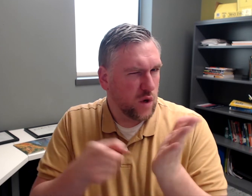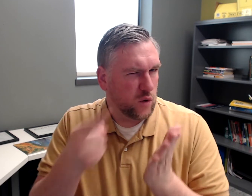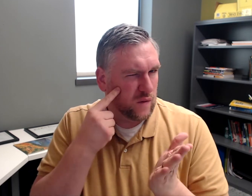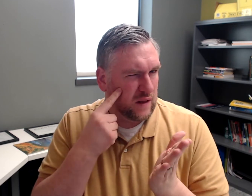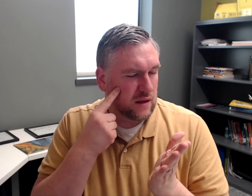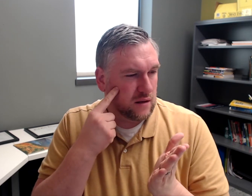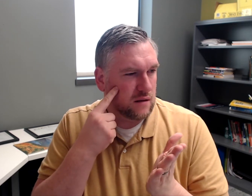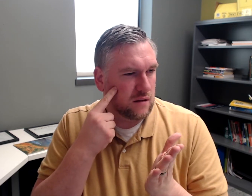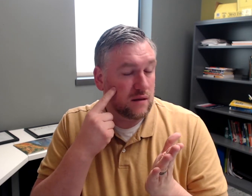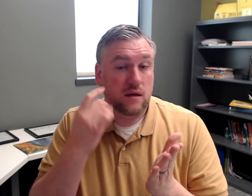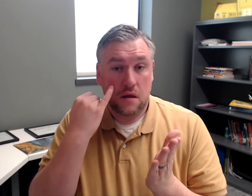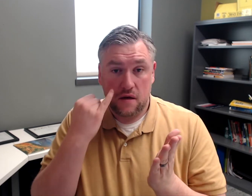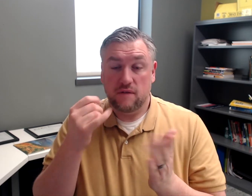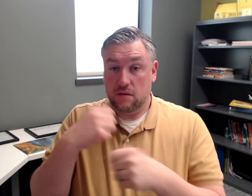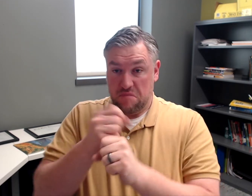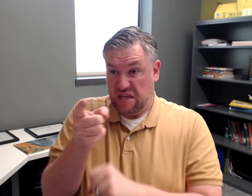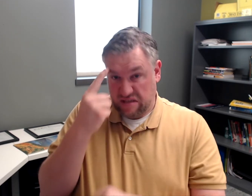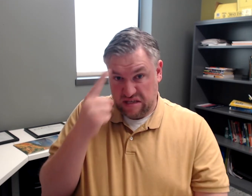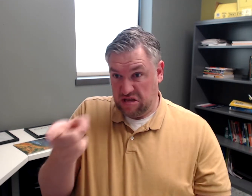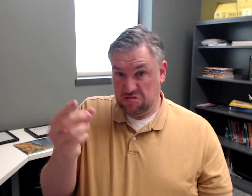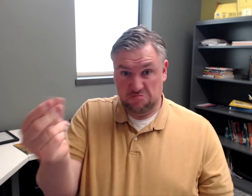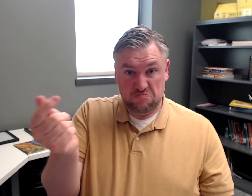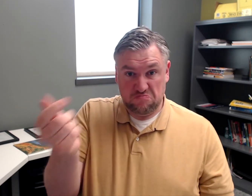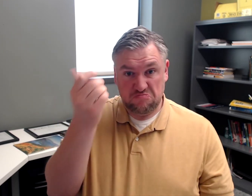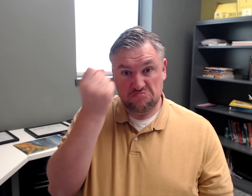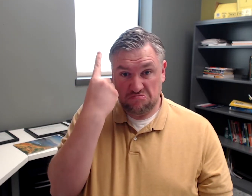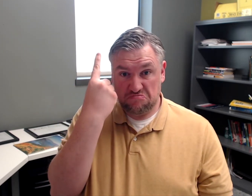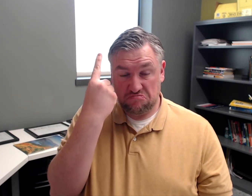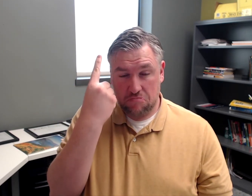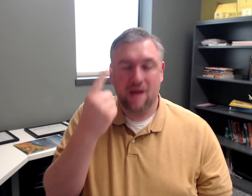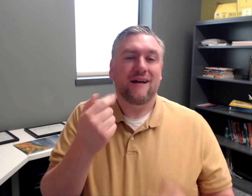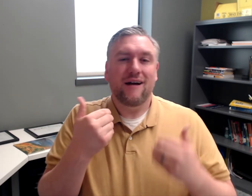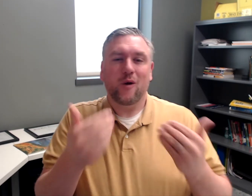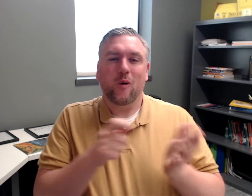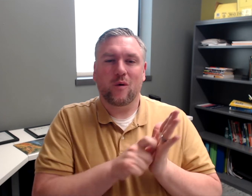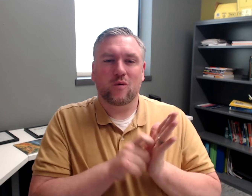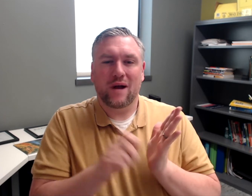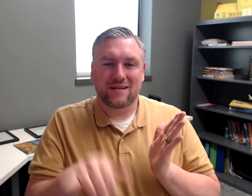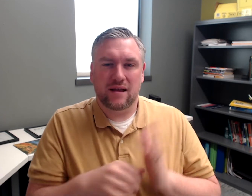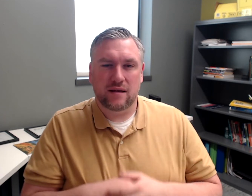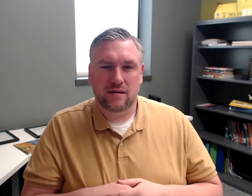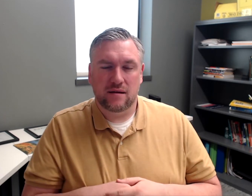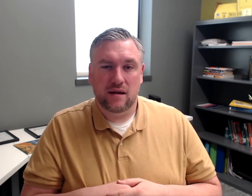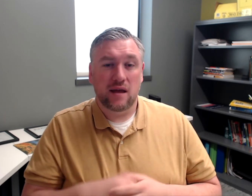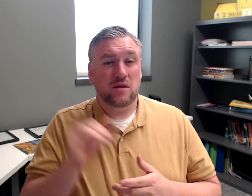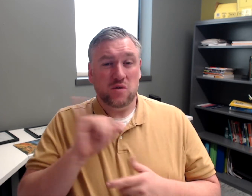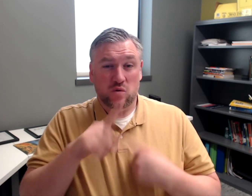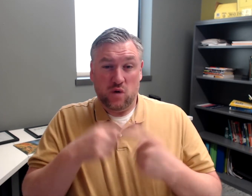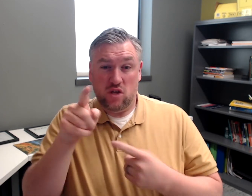then talk it through. What do you think? If it makes sense, if they instantly understand, then go ahead and write that.